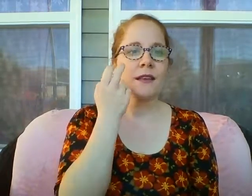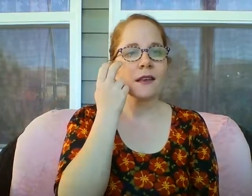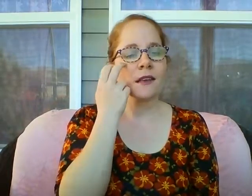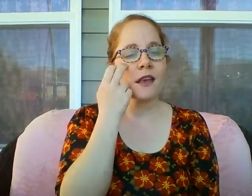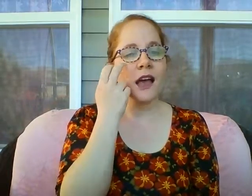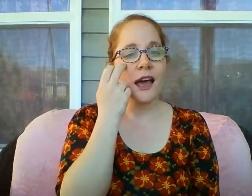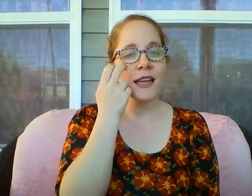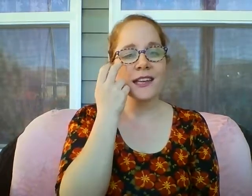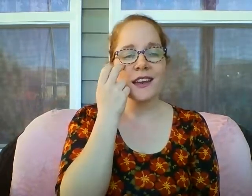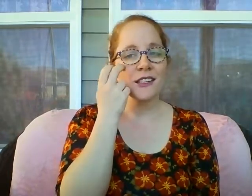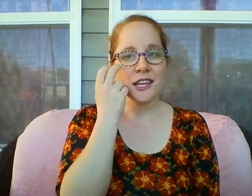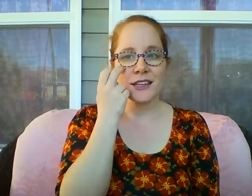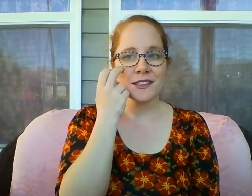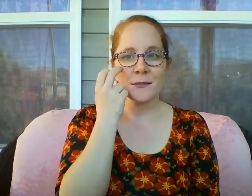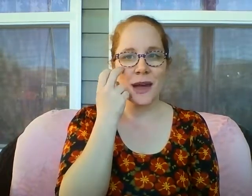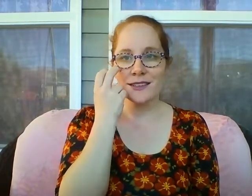I cannot change the past.